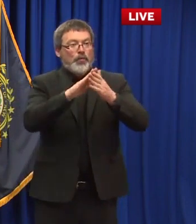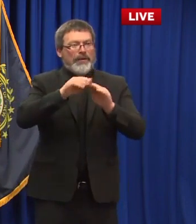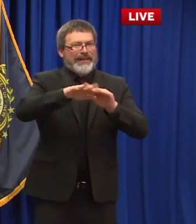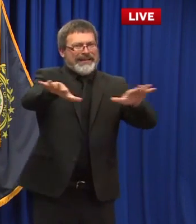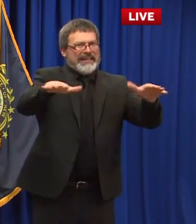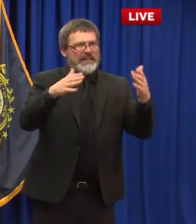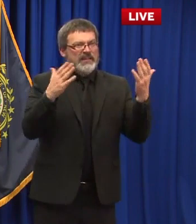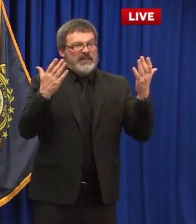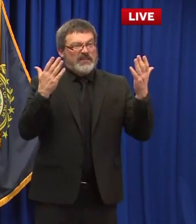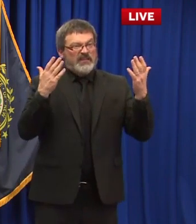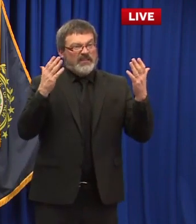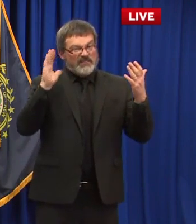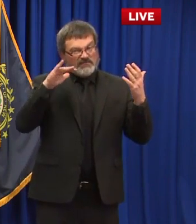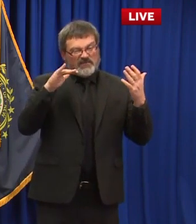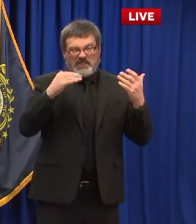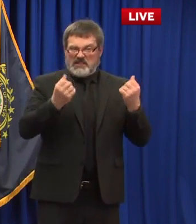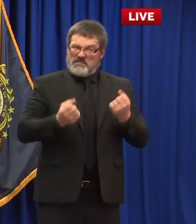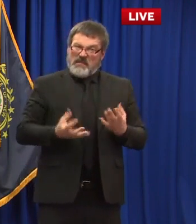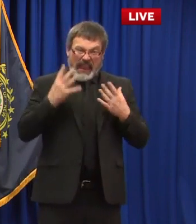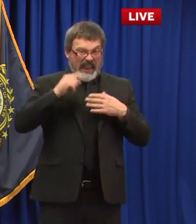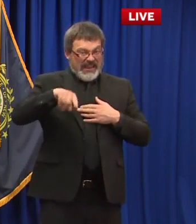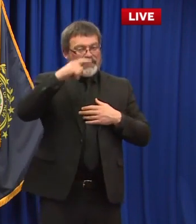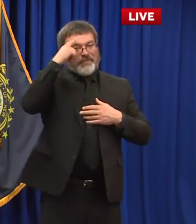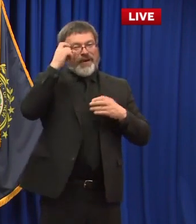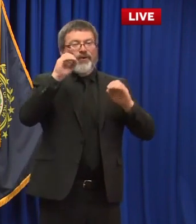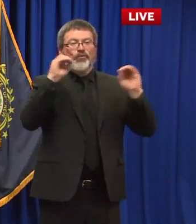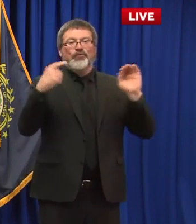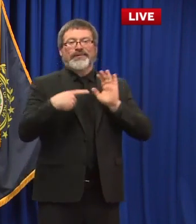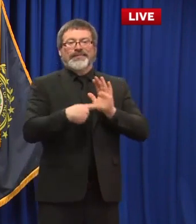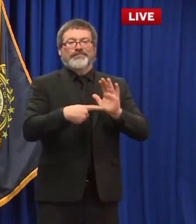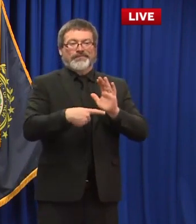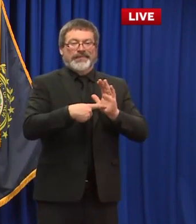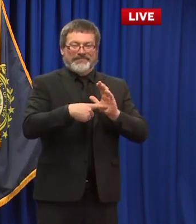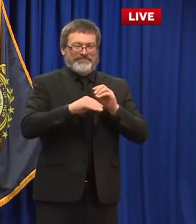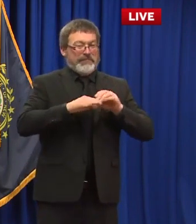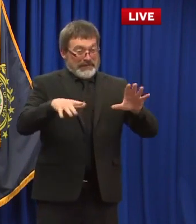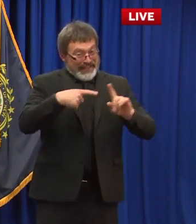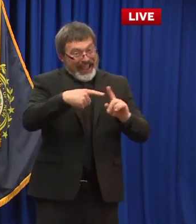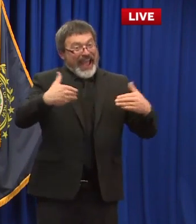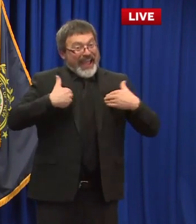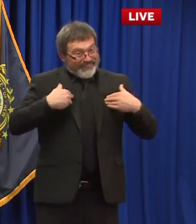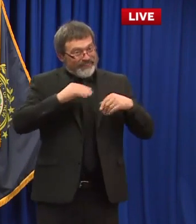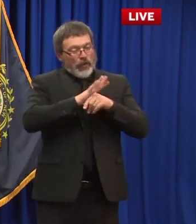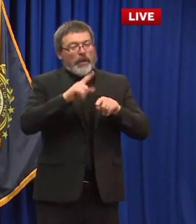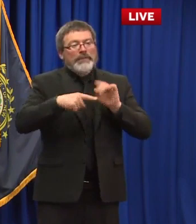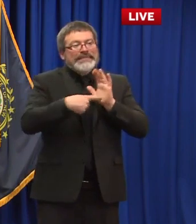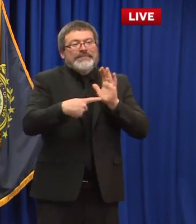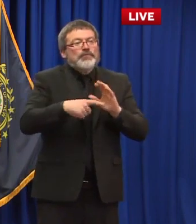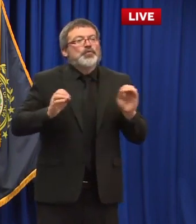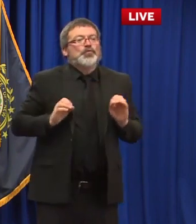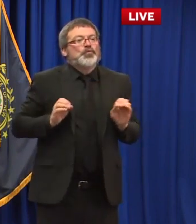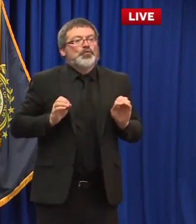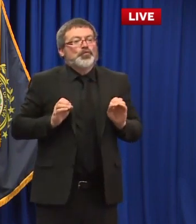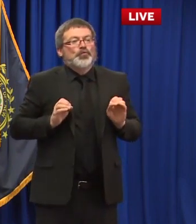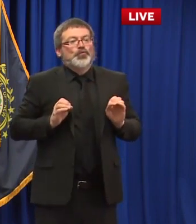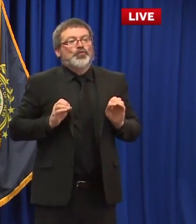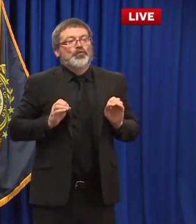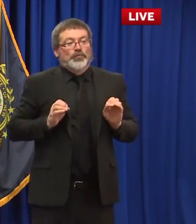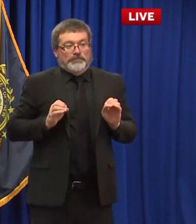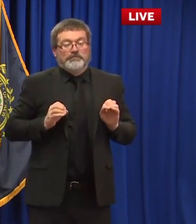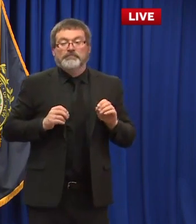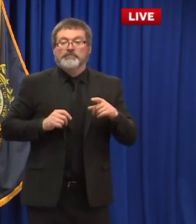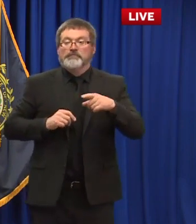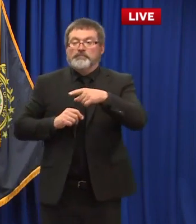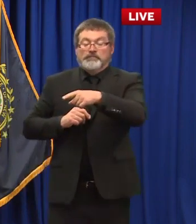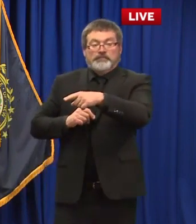have there been any of the cases of staffers who brought in who may have been asymptomatic brought it in you found them out later who then